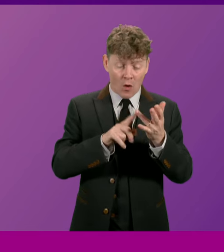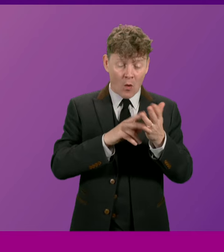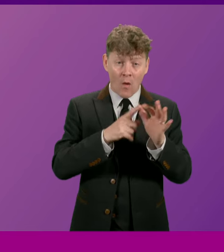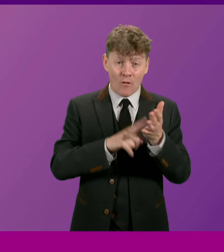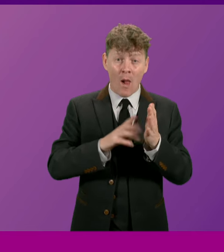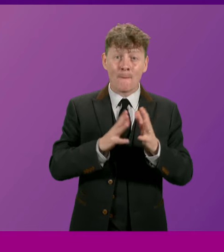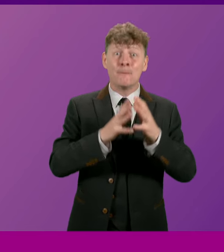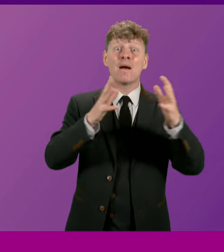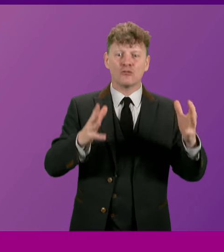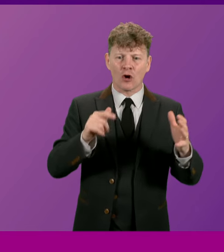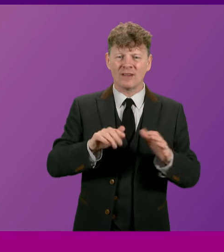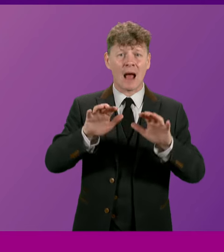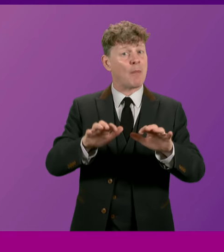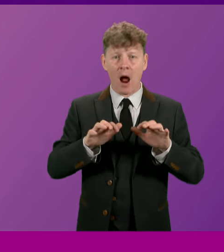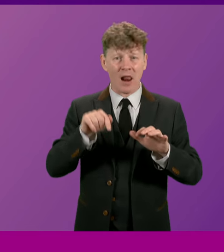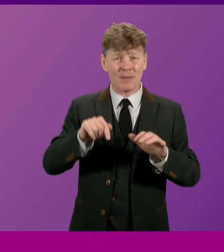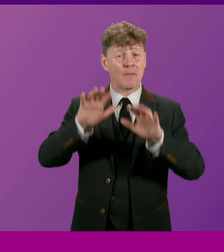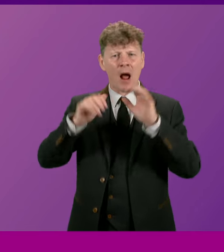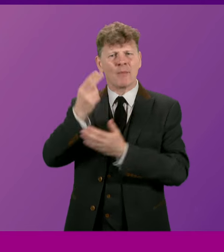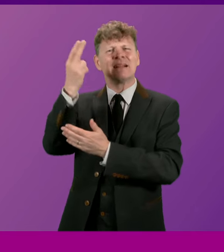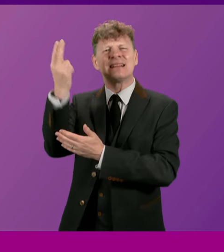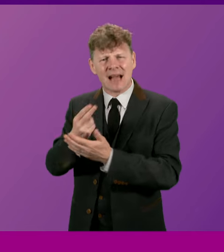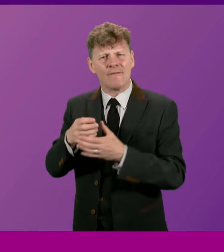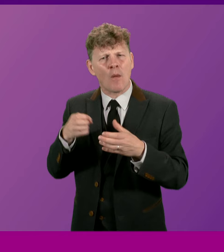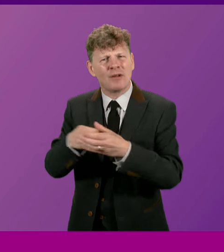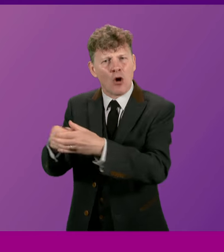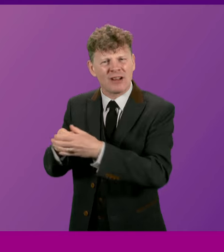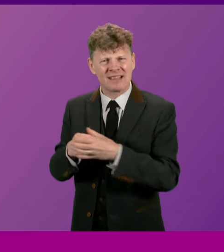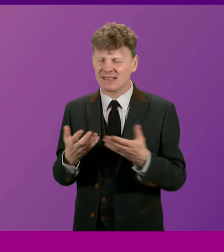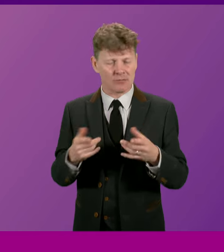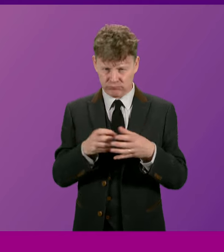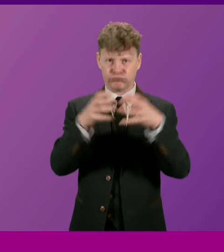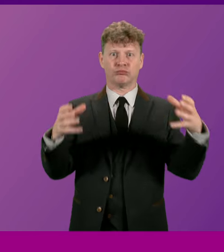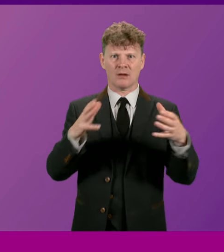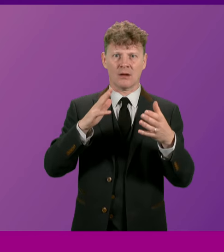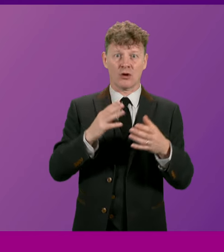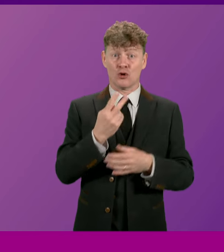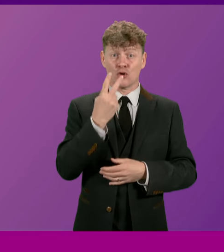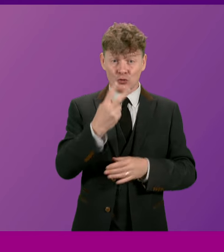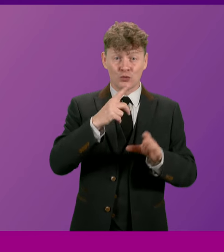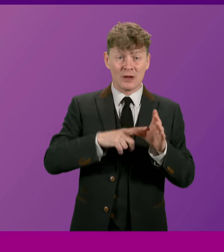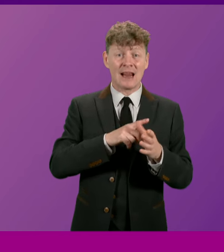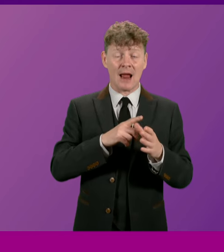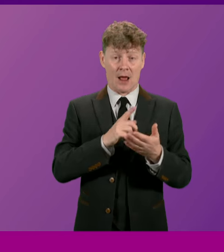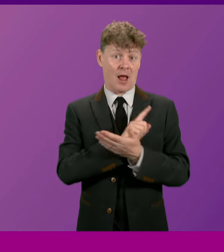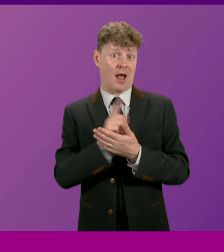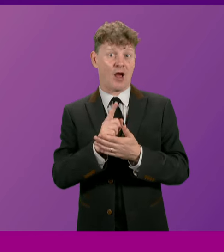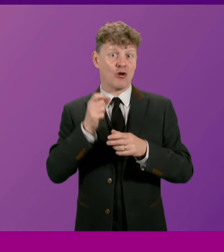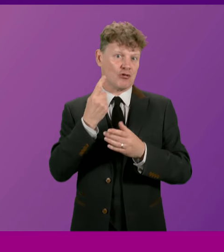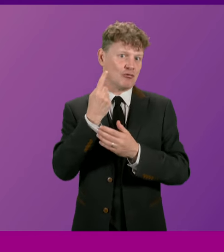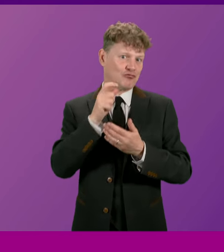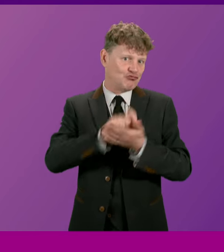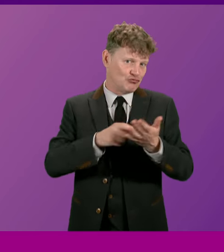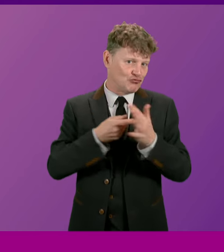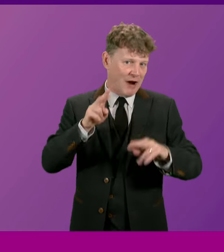parliament designed for minorities. A result that sparked the two-year-long referendum campaign and intense